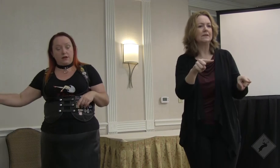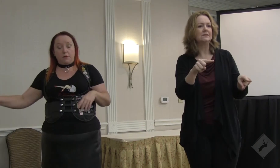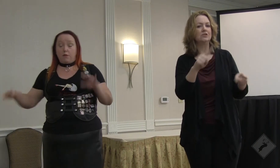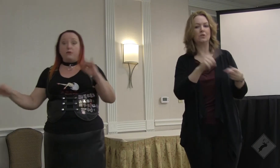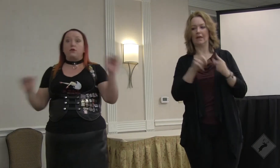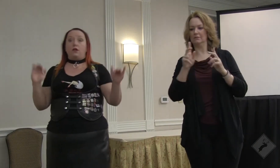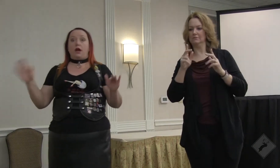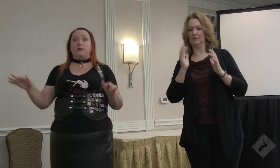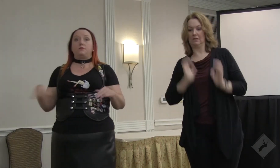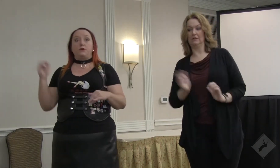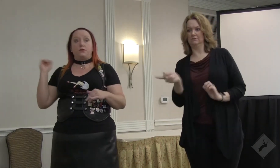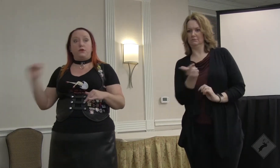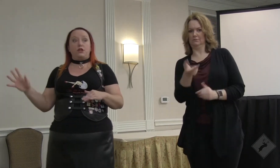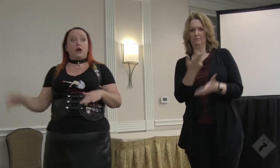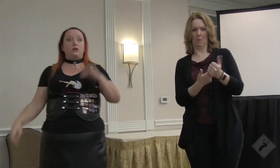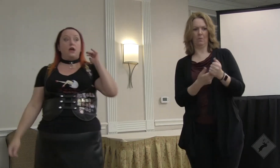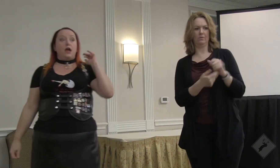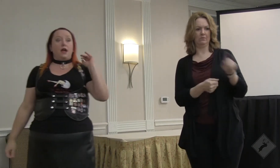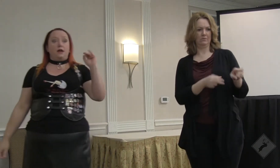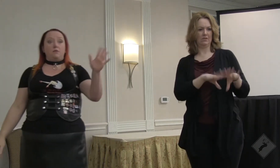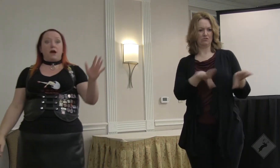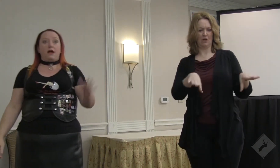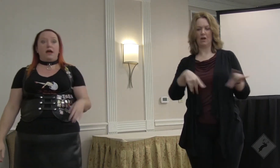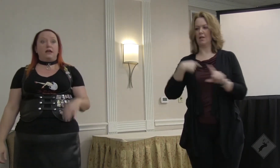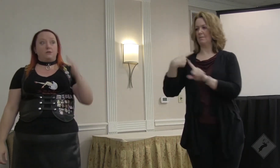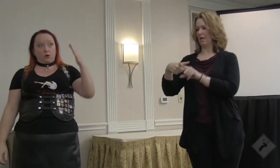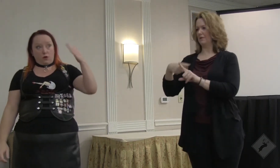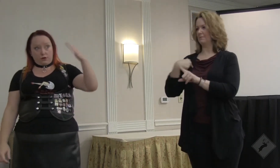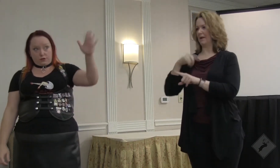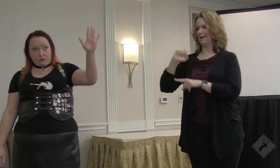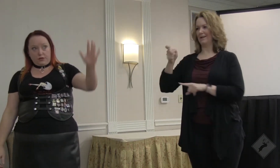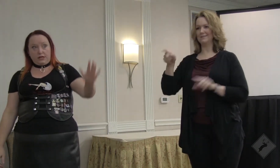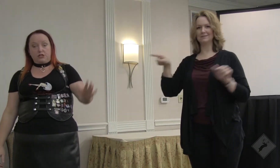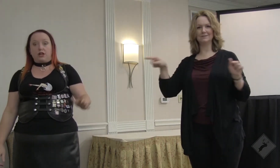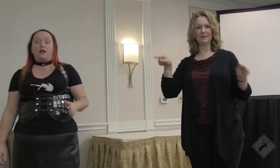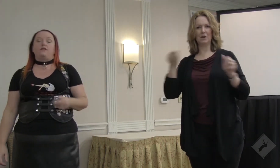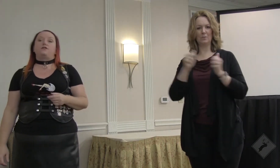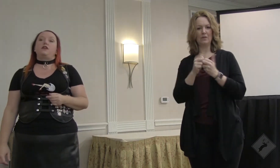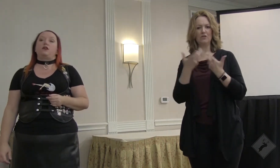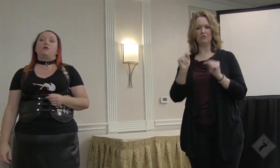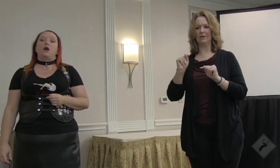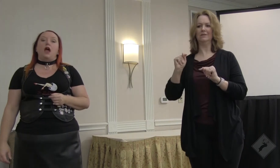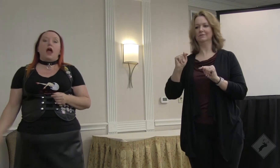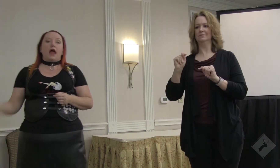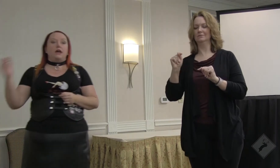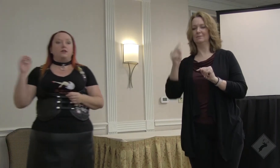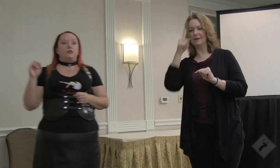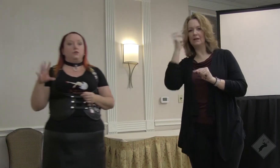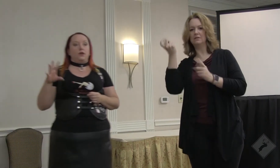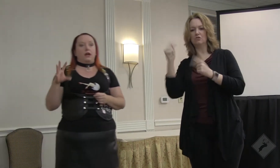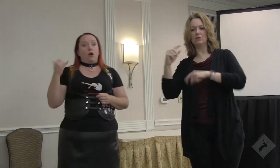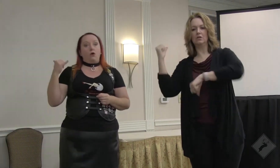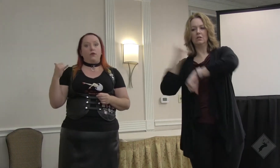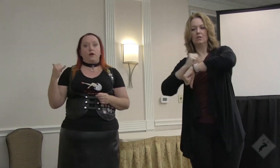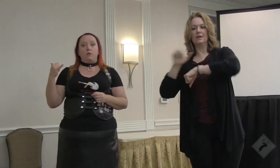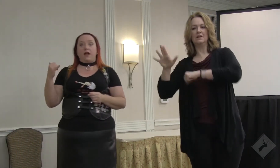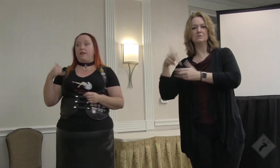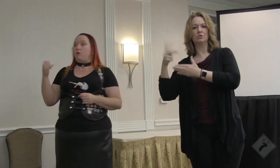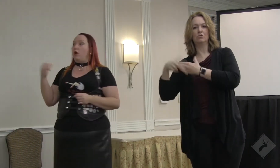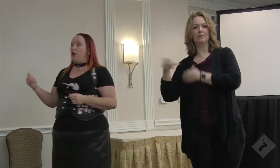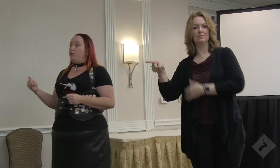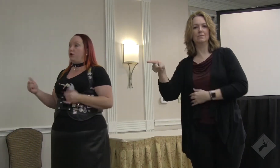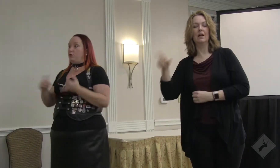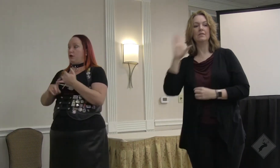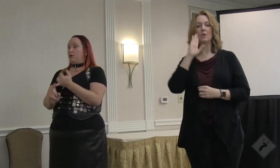this client and my, both of the clients, both the child and my ex in regards to getting shut out of his venue. And you can call them